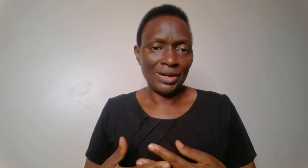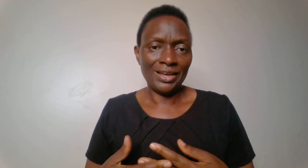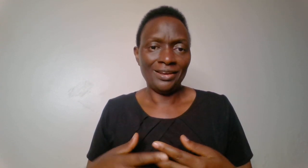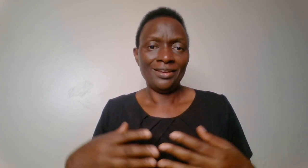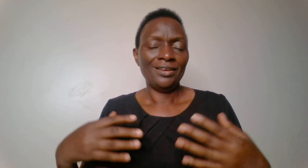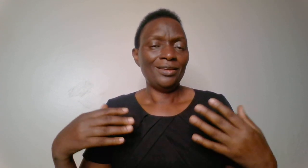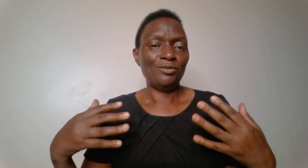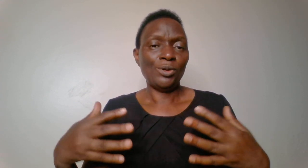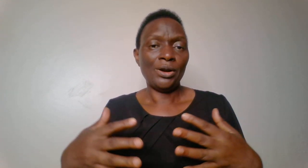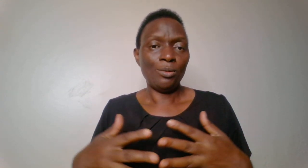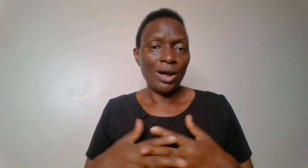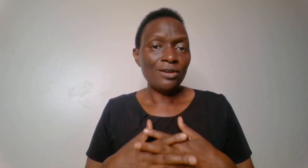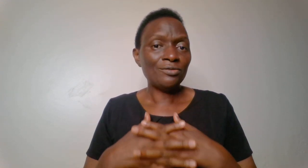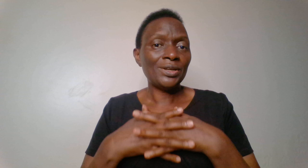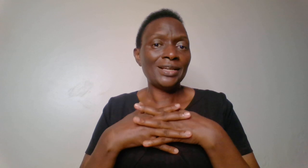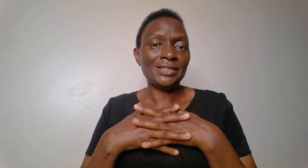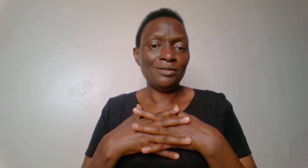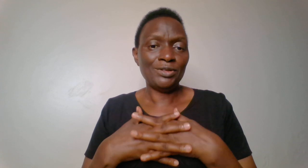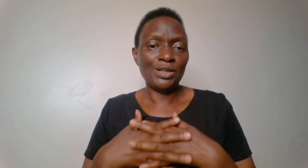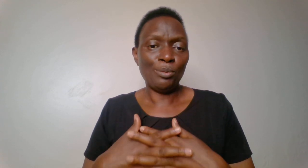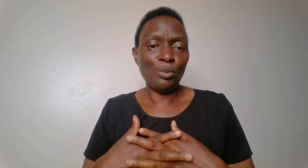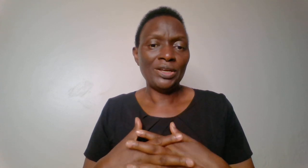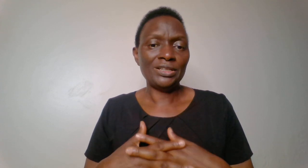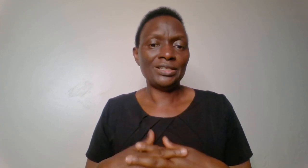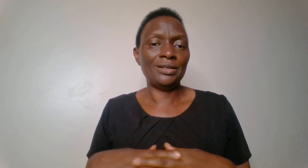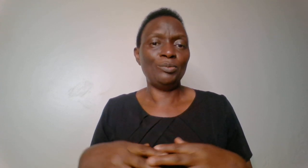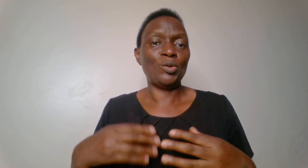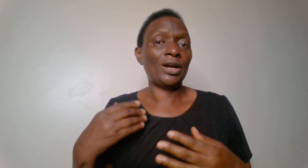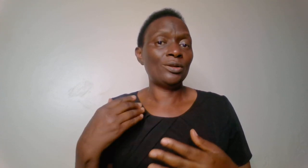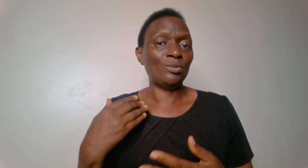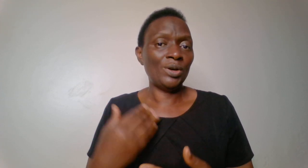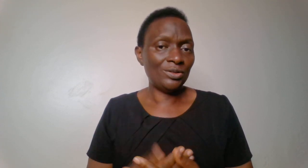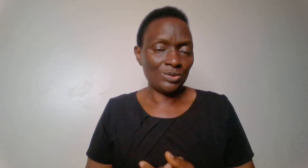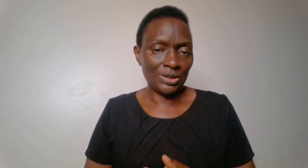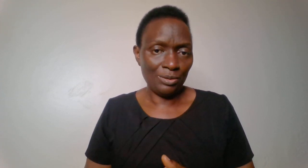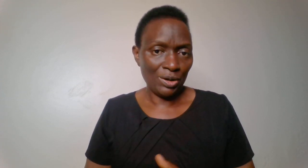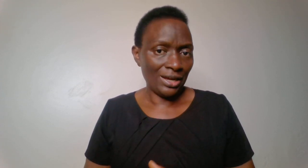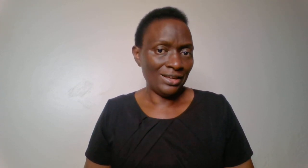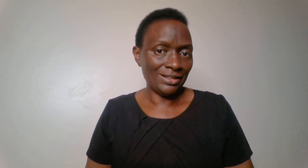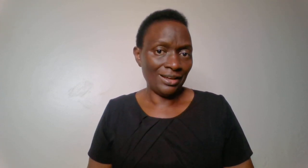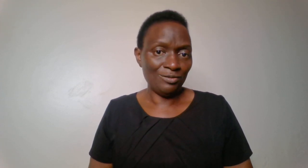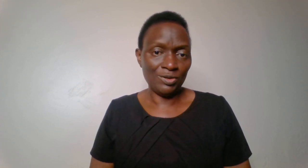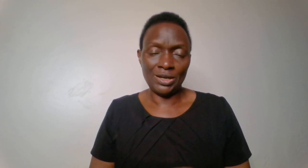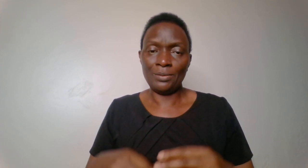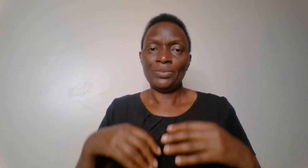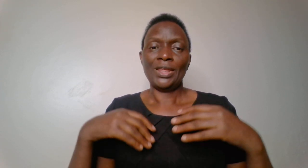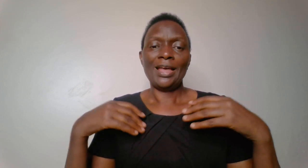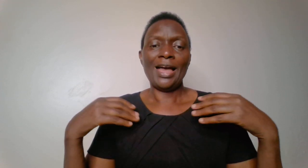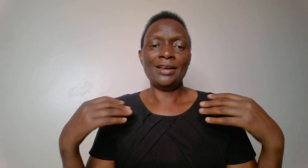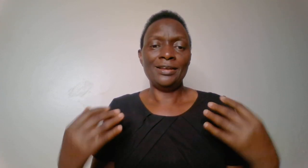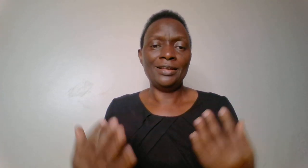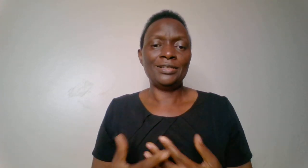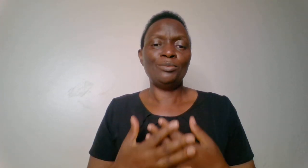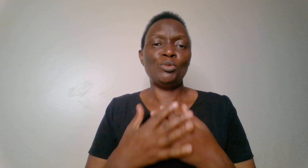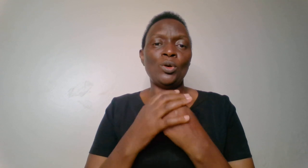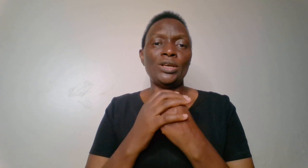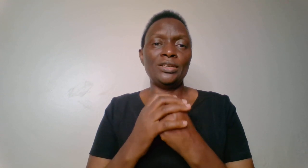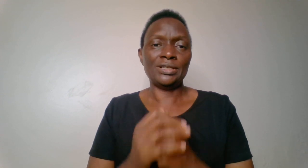again. If you are a wife, he has left in the morning, tell him you can't wait to see him again in the evening and let him know he is